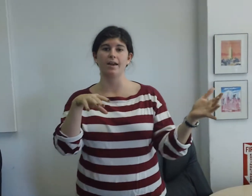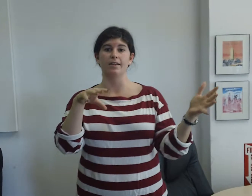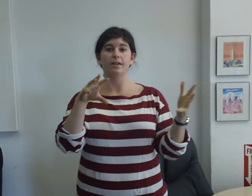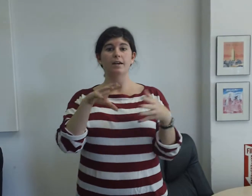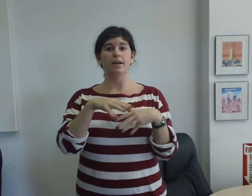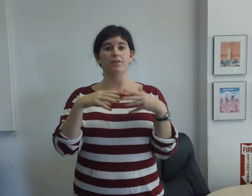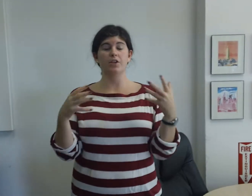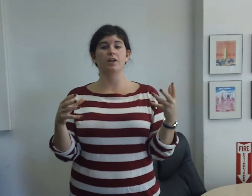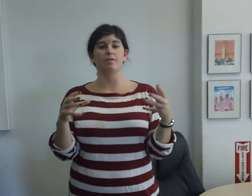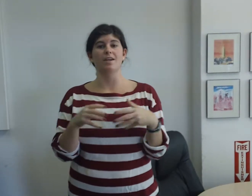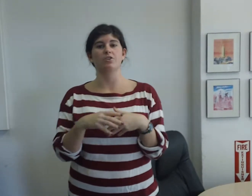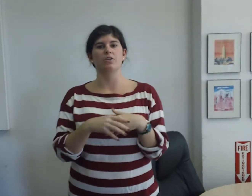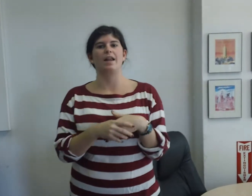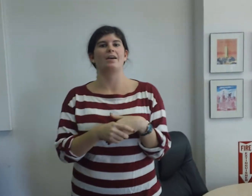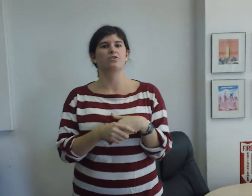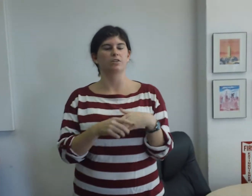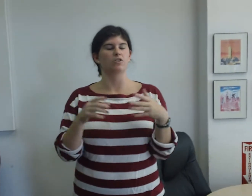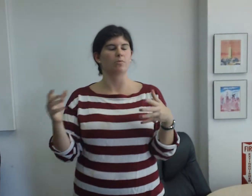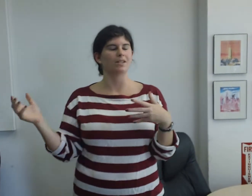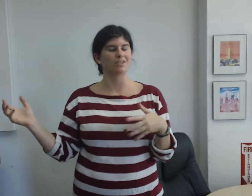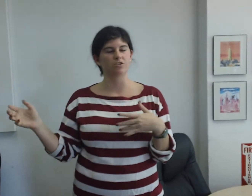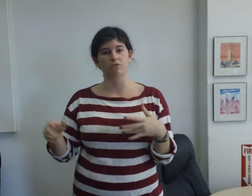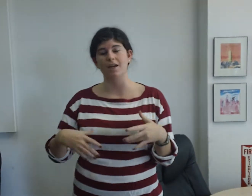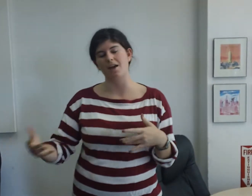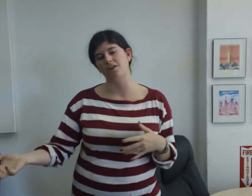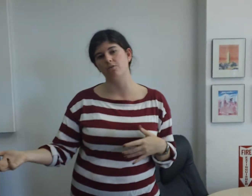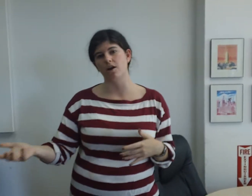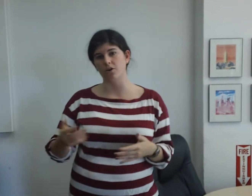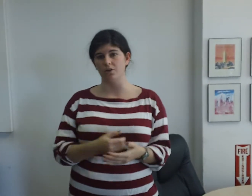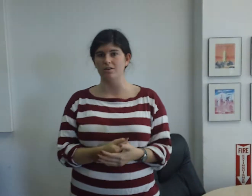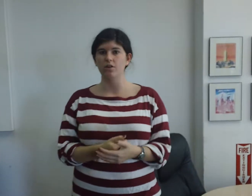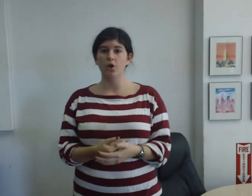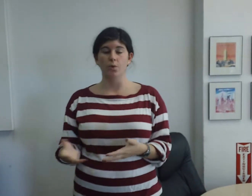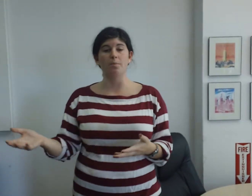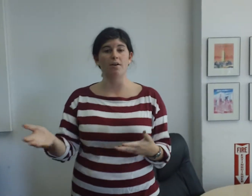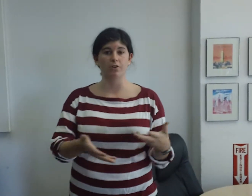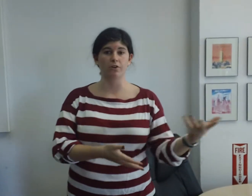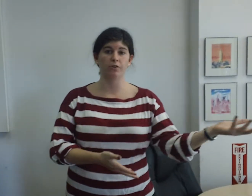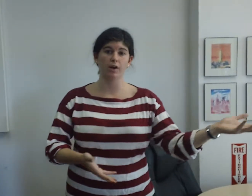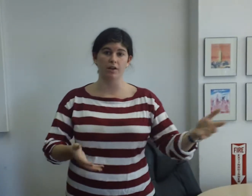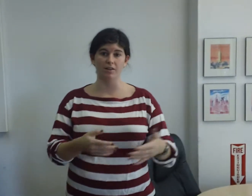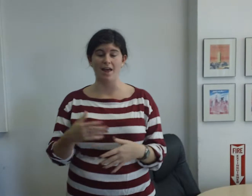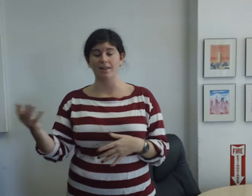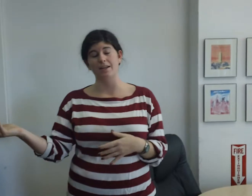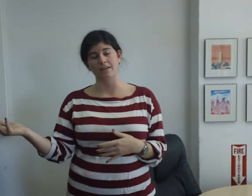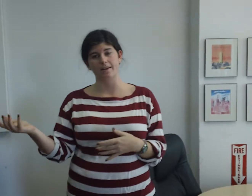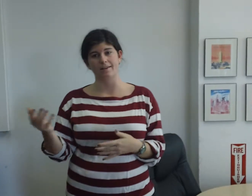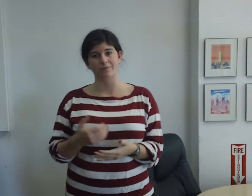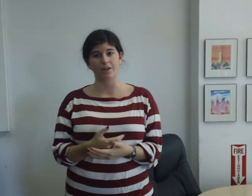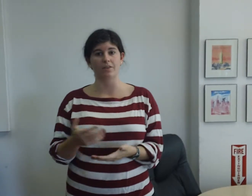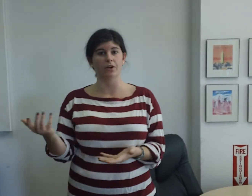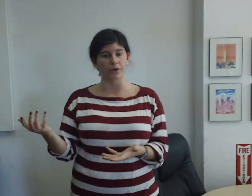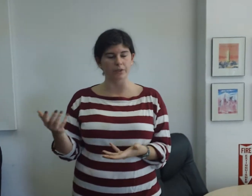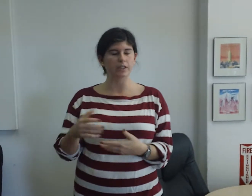security to make sure that actually nobody can just create that QR code and rip off your QR code in that landing site on their own.